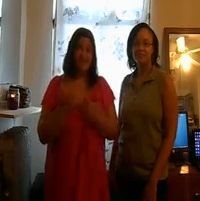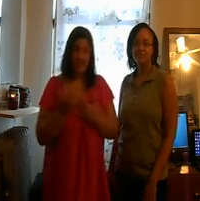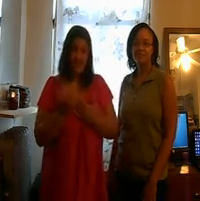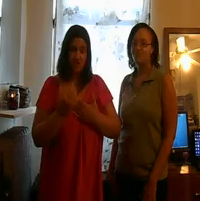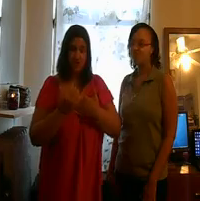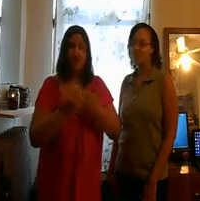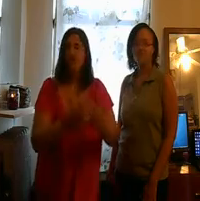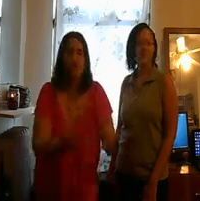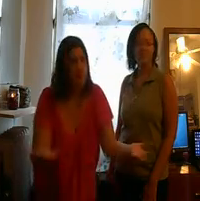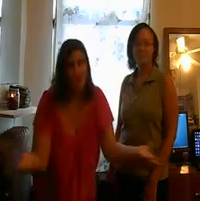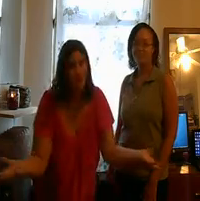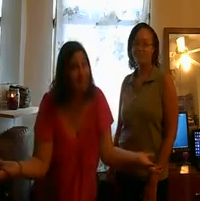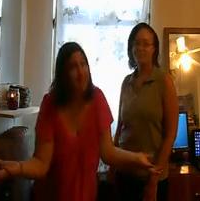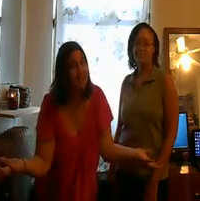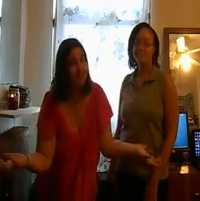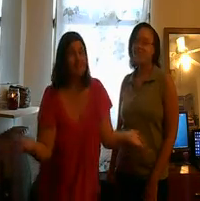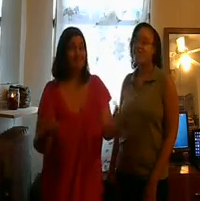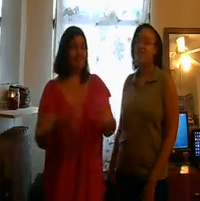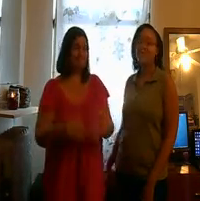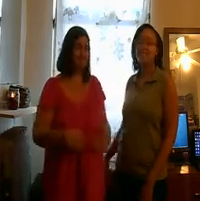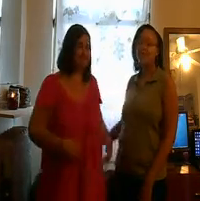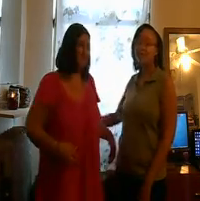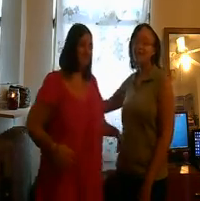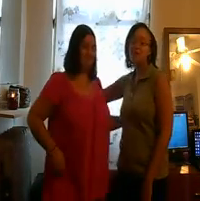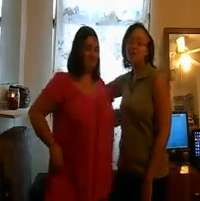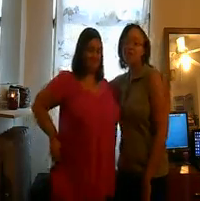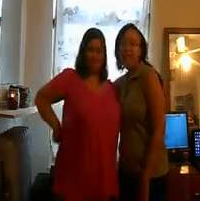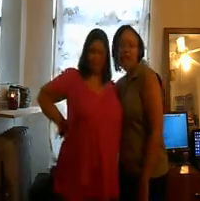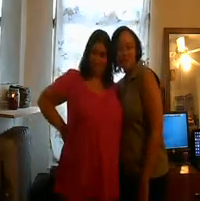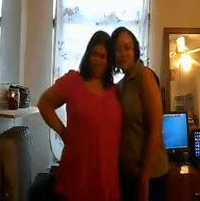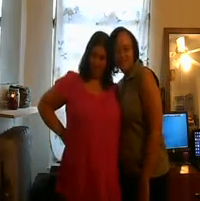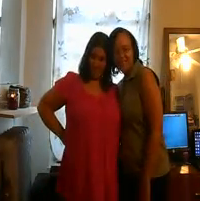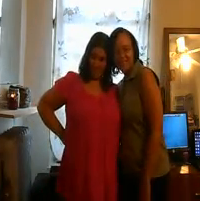age do not matter. There's something for everyone. Israel is